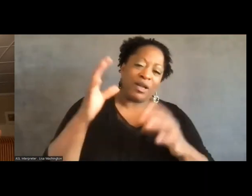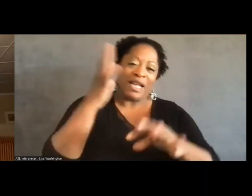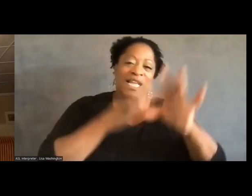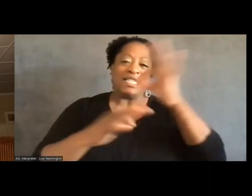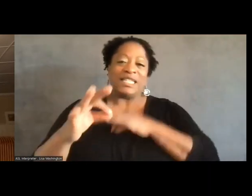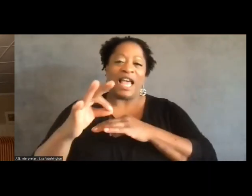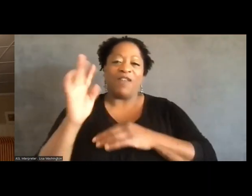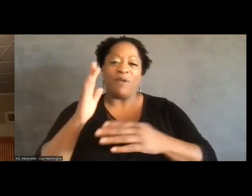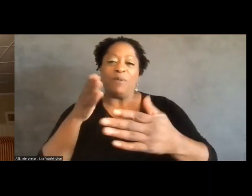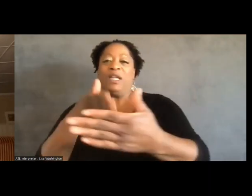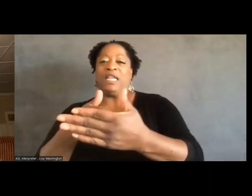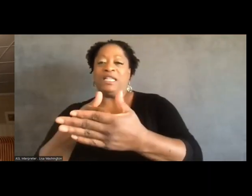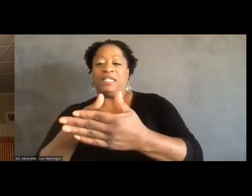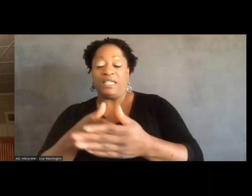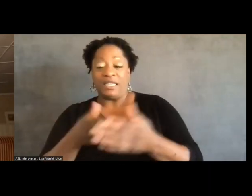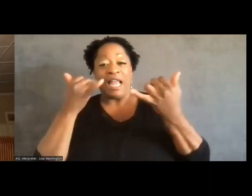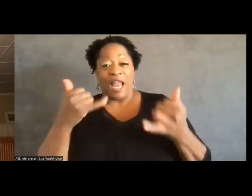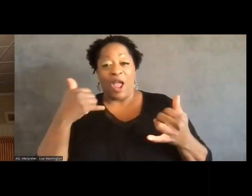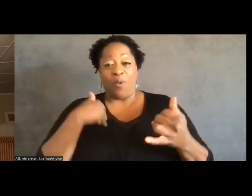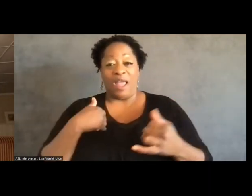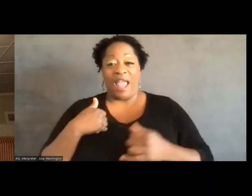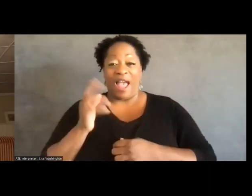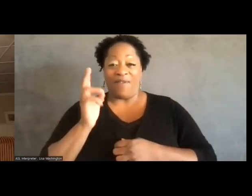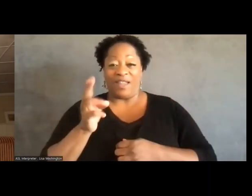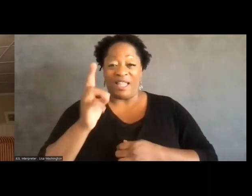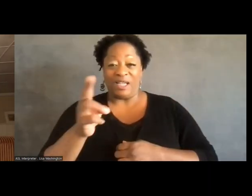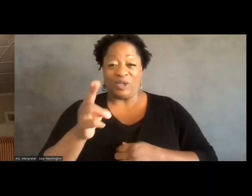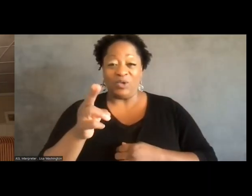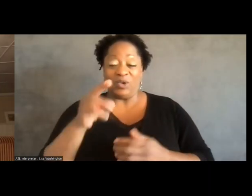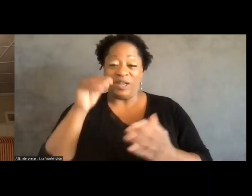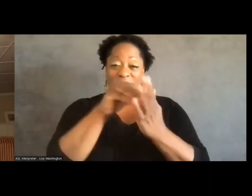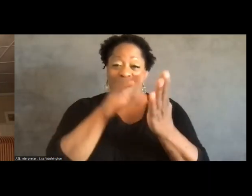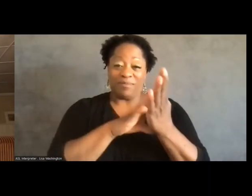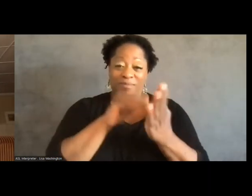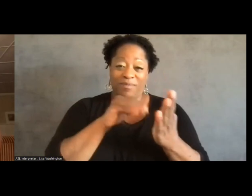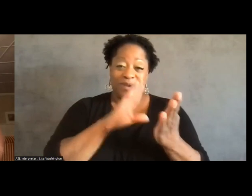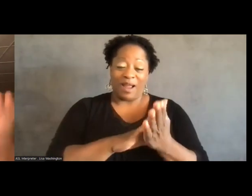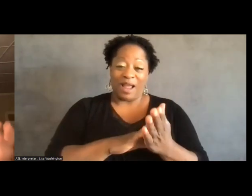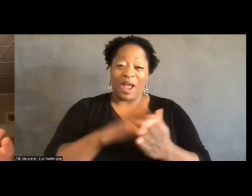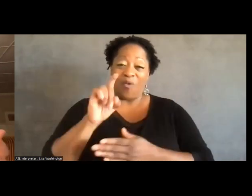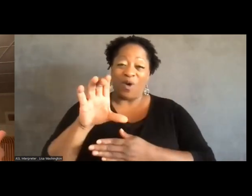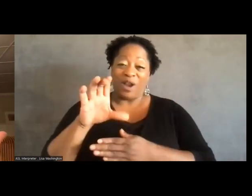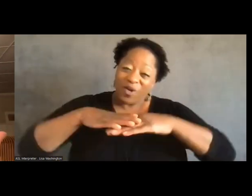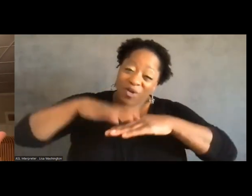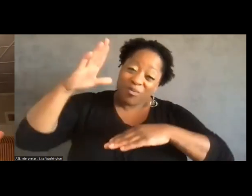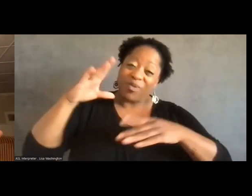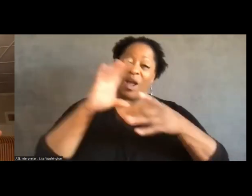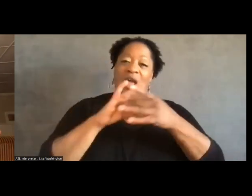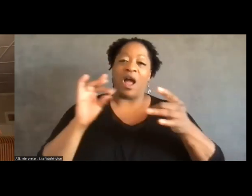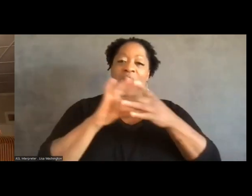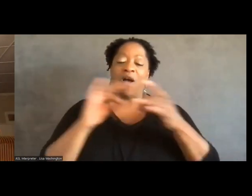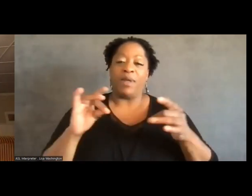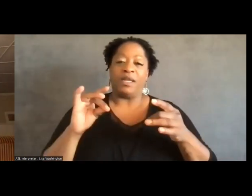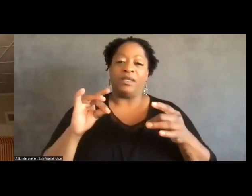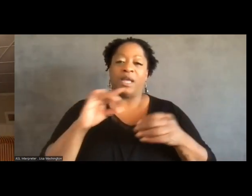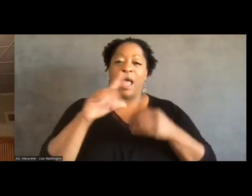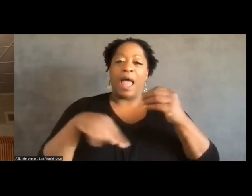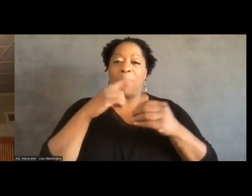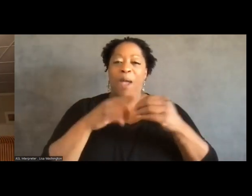archive of hundreds of comments against the prison through various iterations of the EIS